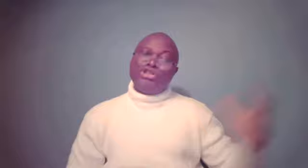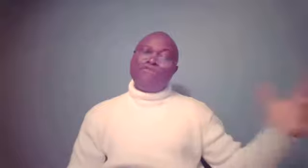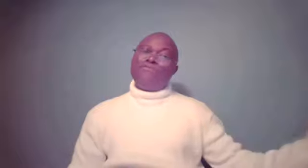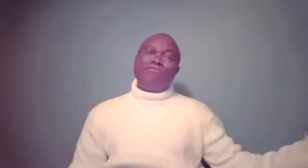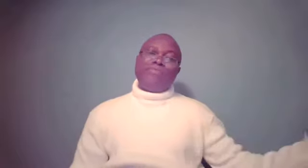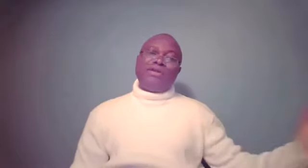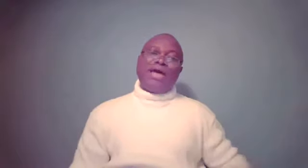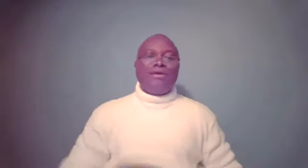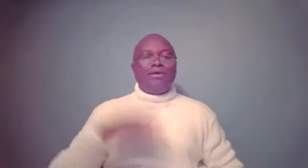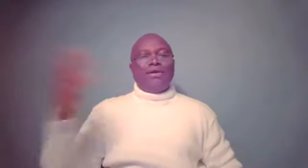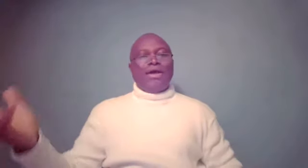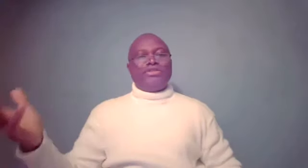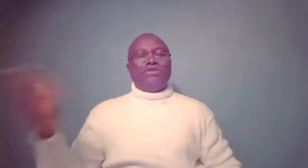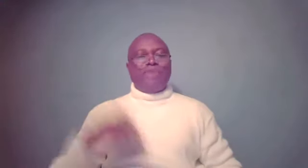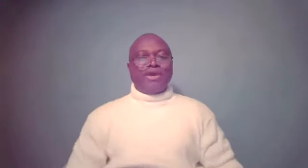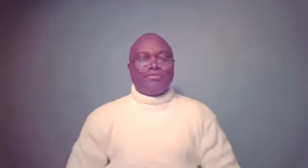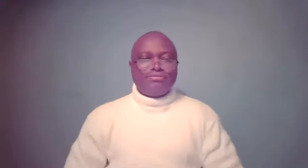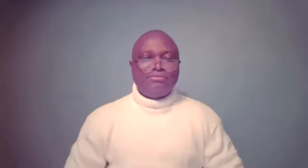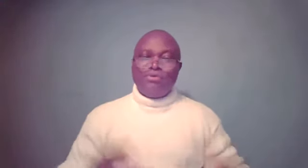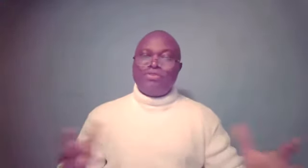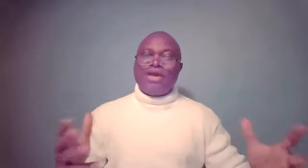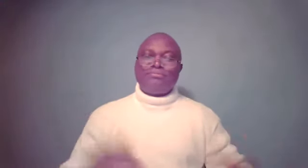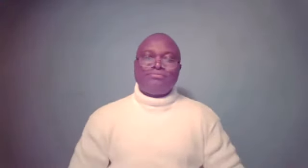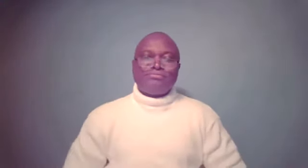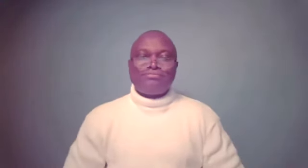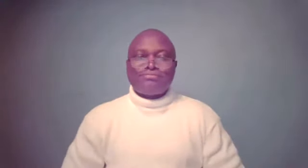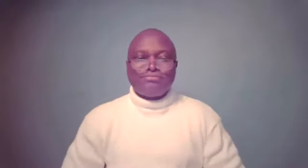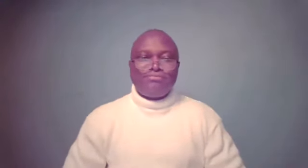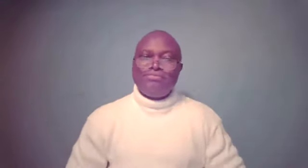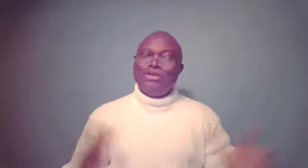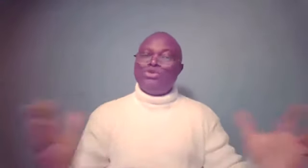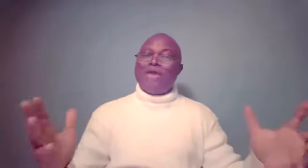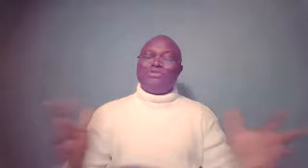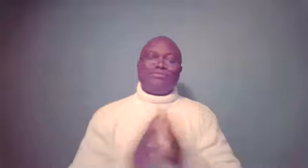chief butler and a chief beggar. They were there, dreamt.